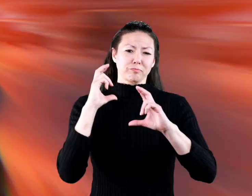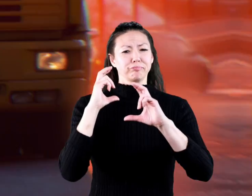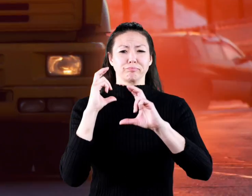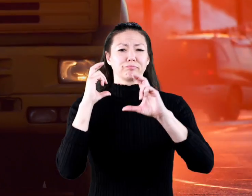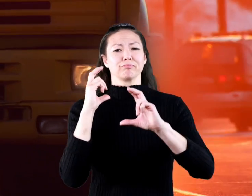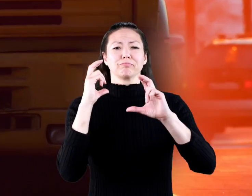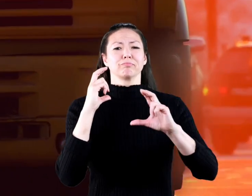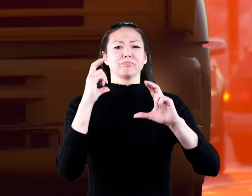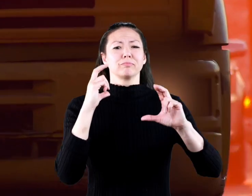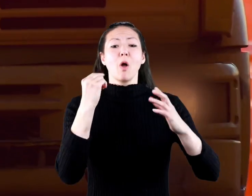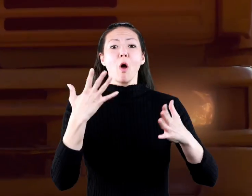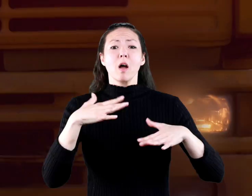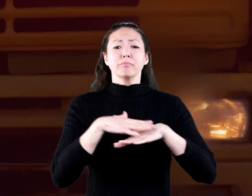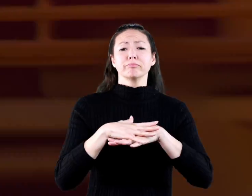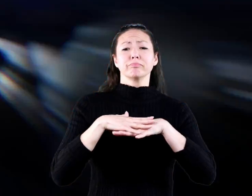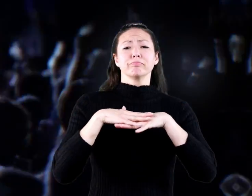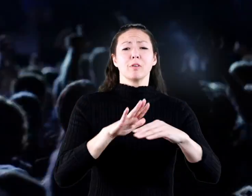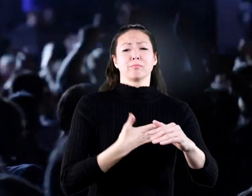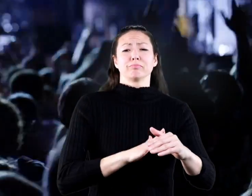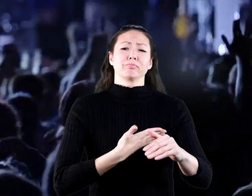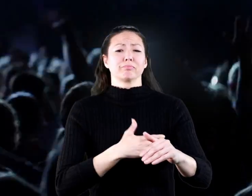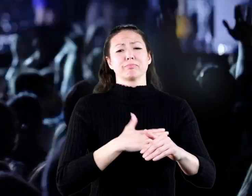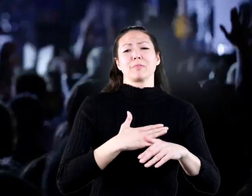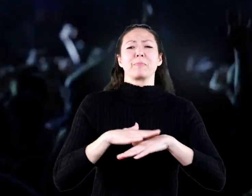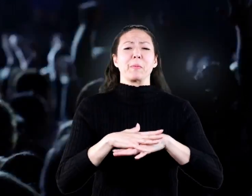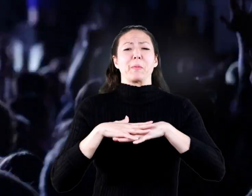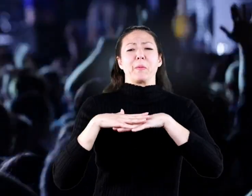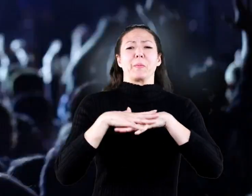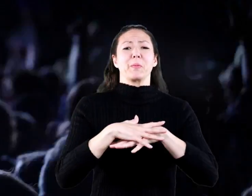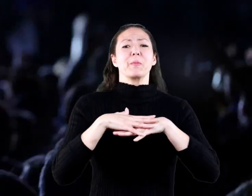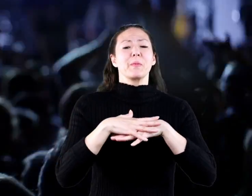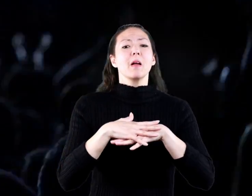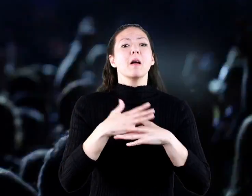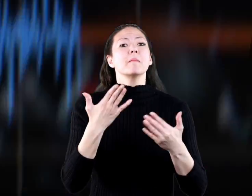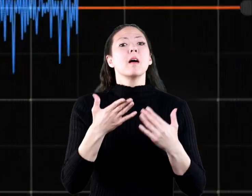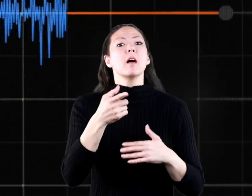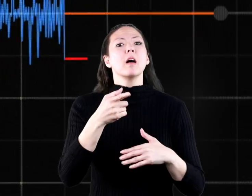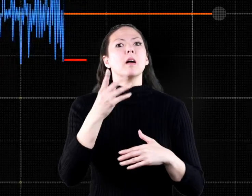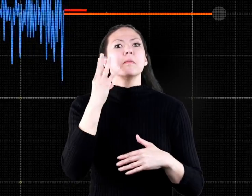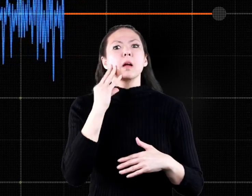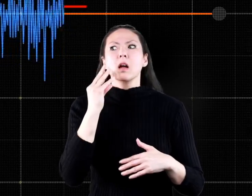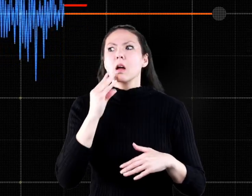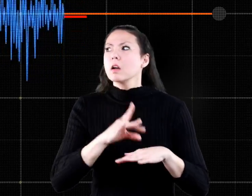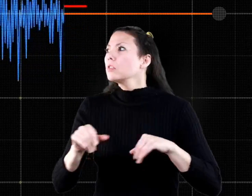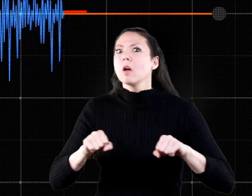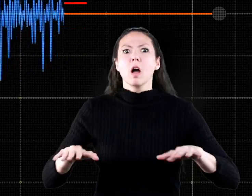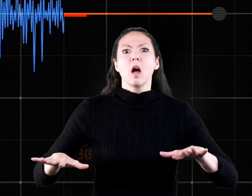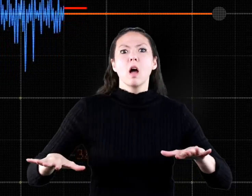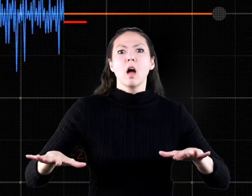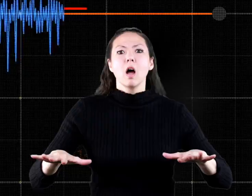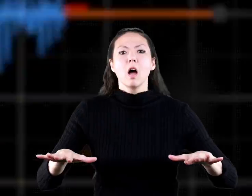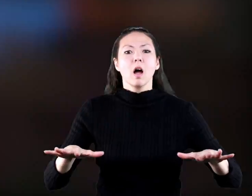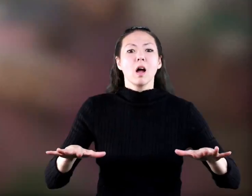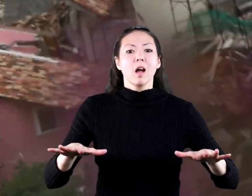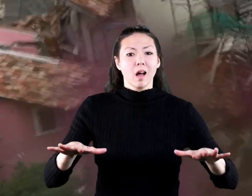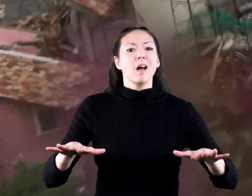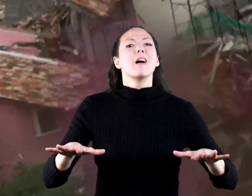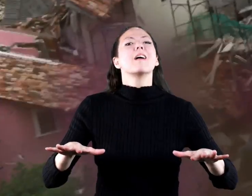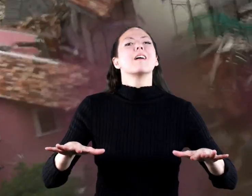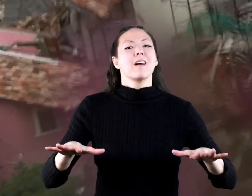because a mad truck is barreling by. Or maybe you're at a ripping concert. Or maybe it's because you're experiencing an earthquake.